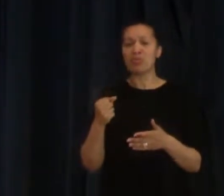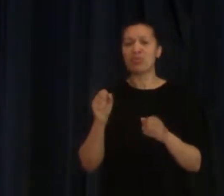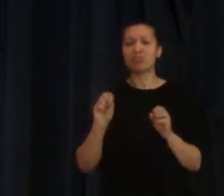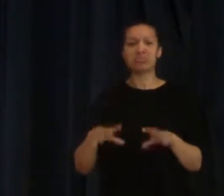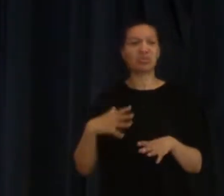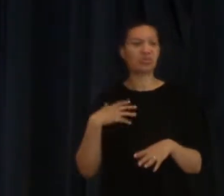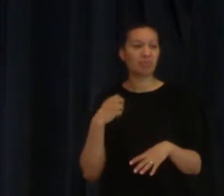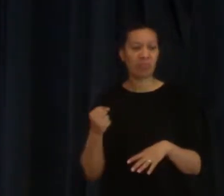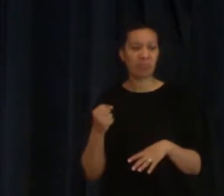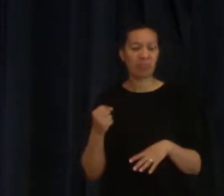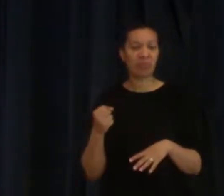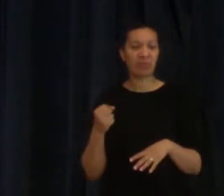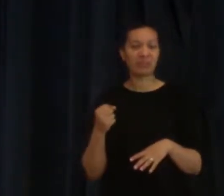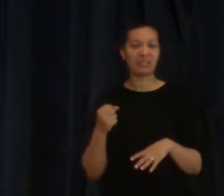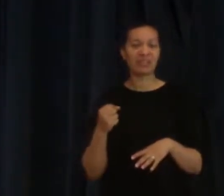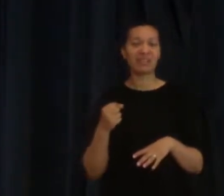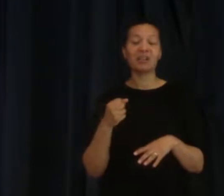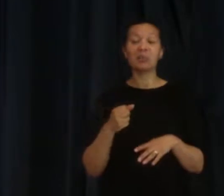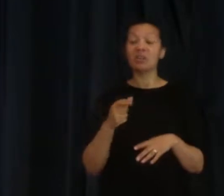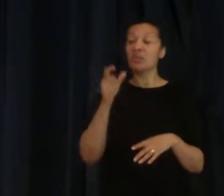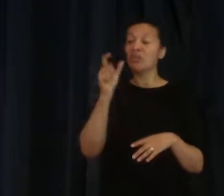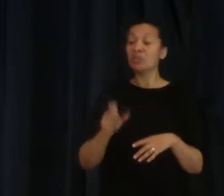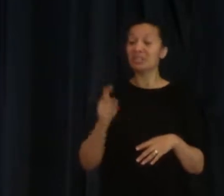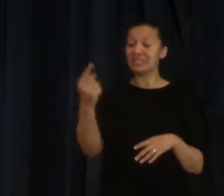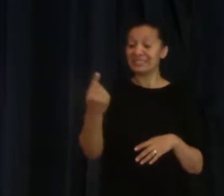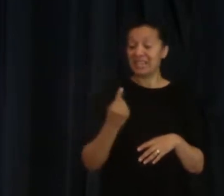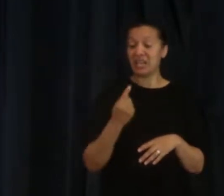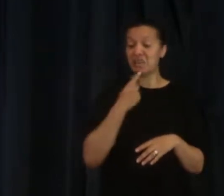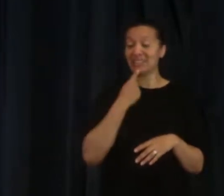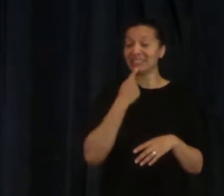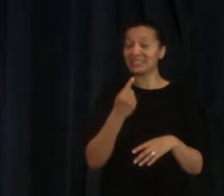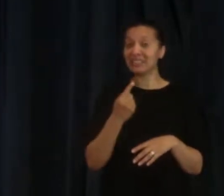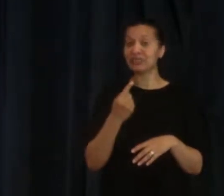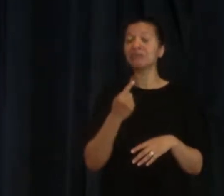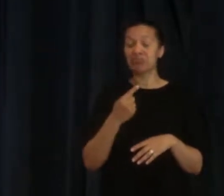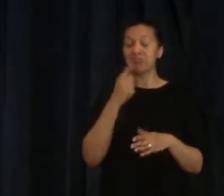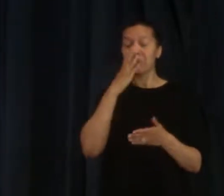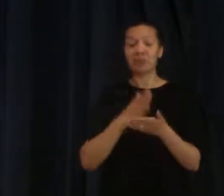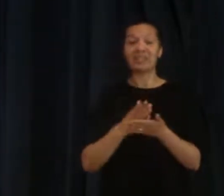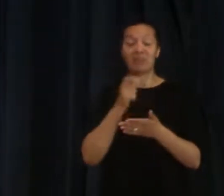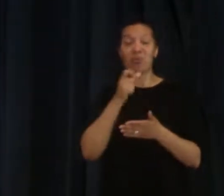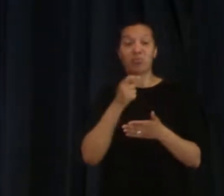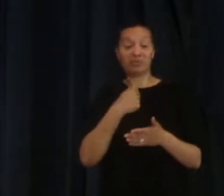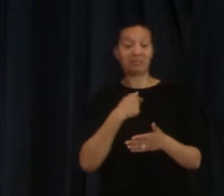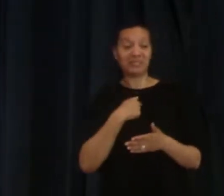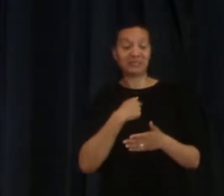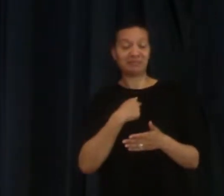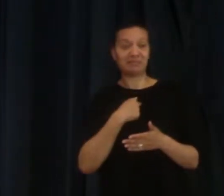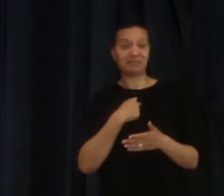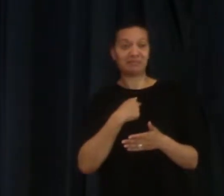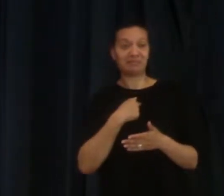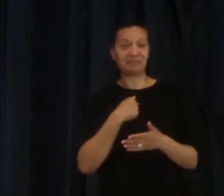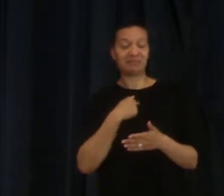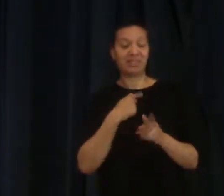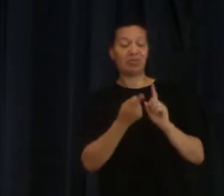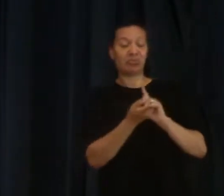to say that was a word they believed for a situation that they were in. That's not me. That is the Holy Spirit.